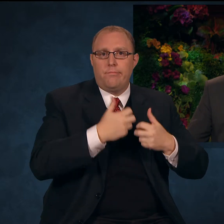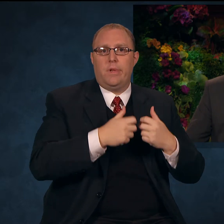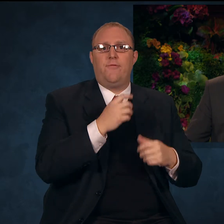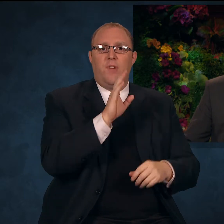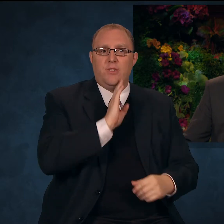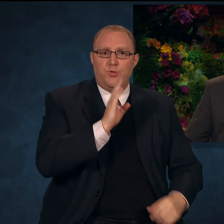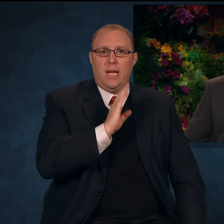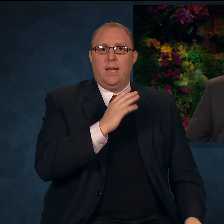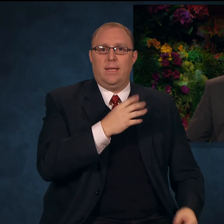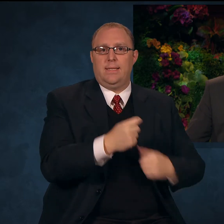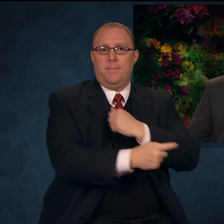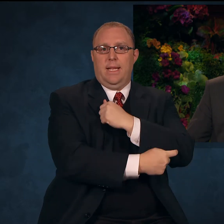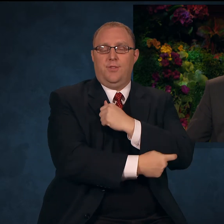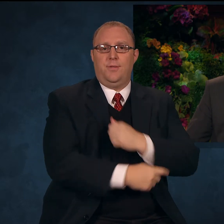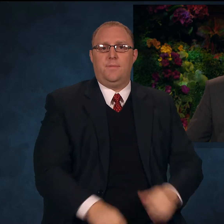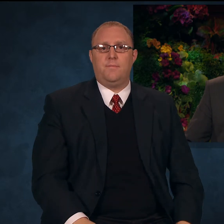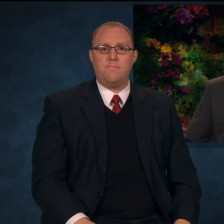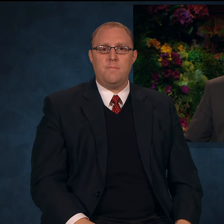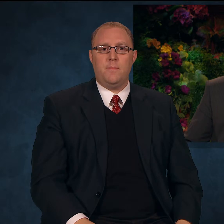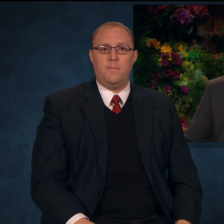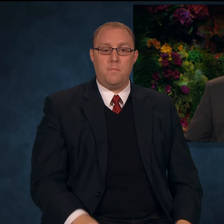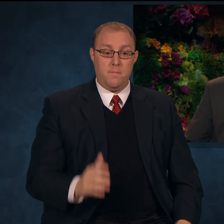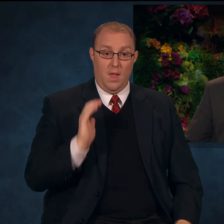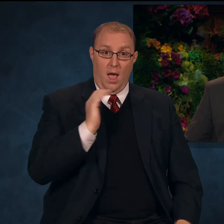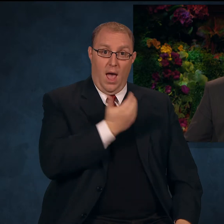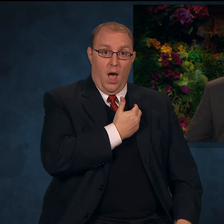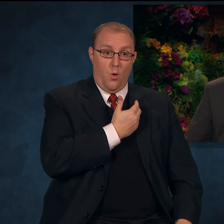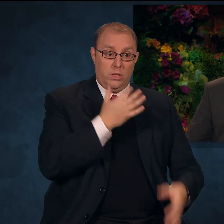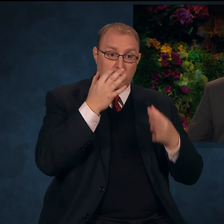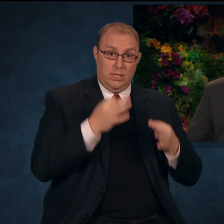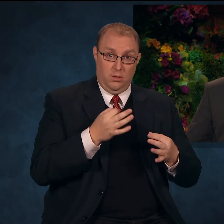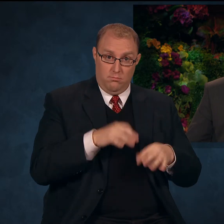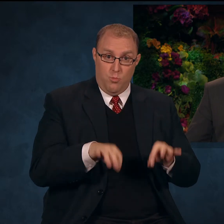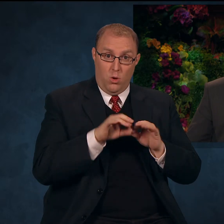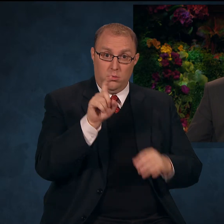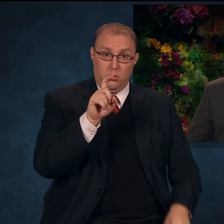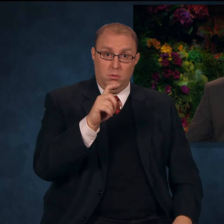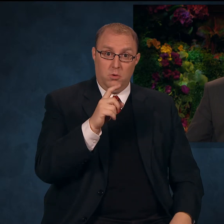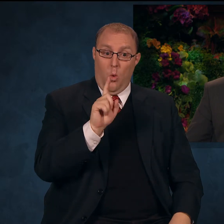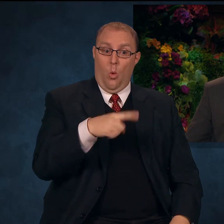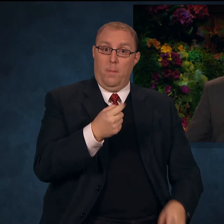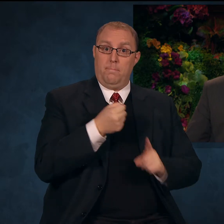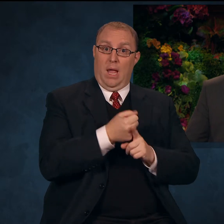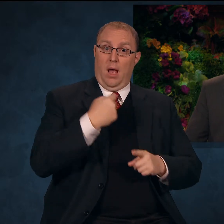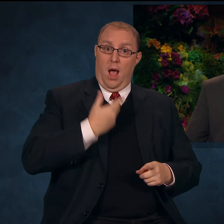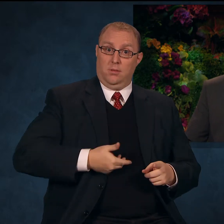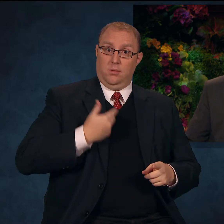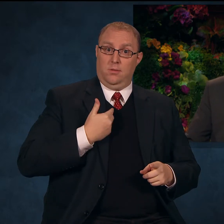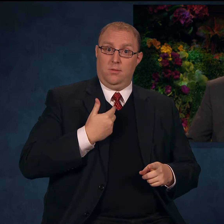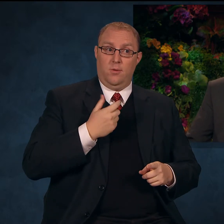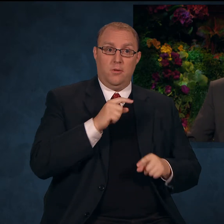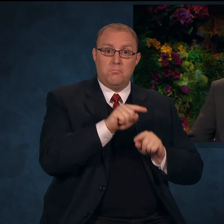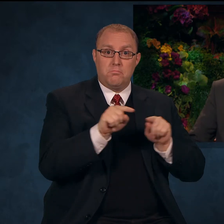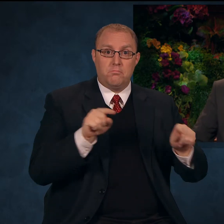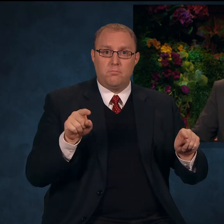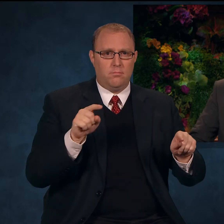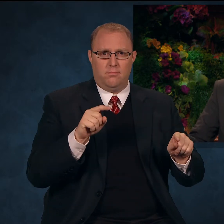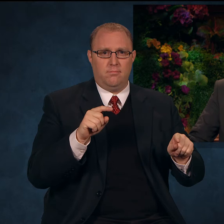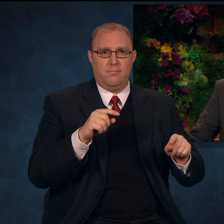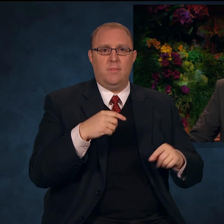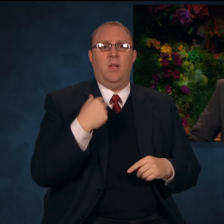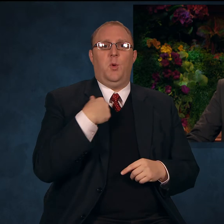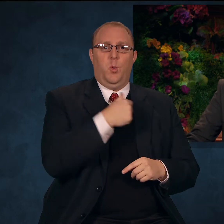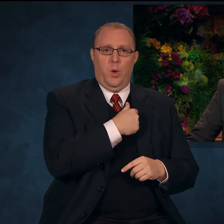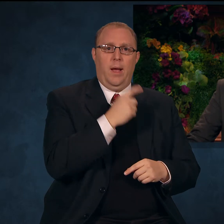Do our choices matter? Do they affect only us? Have we set our course firmly in the eternal